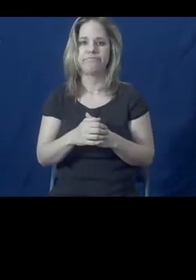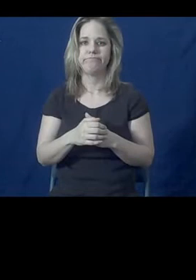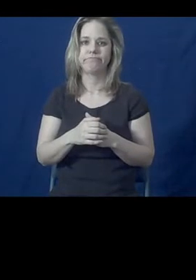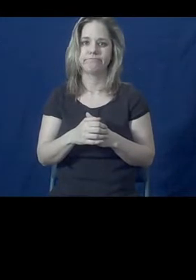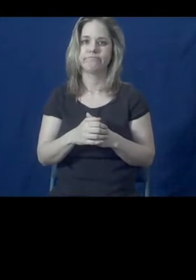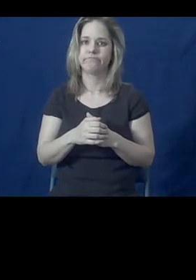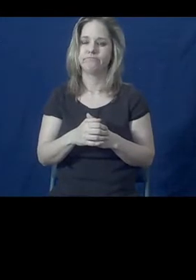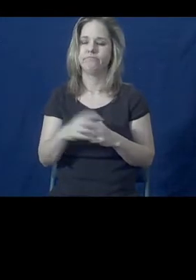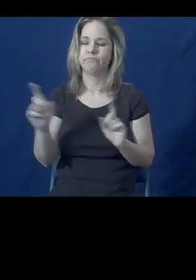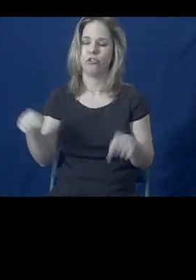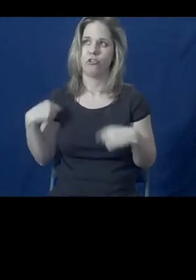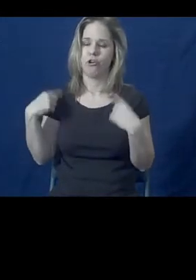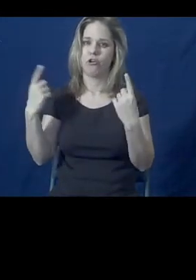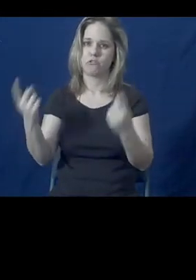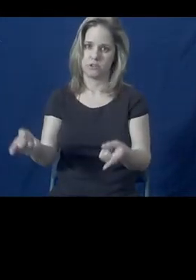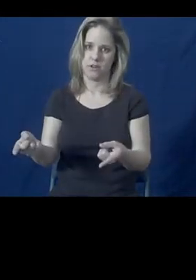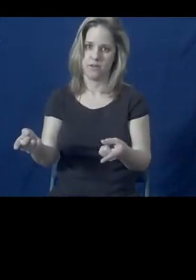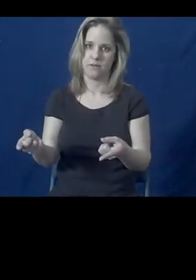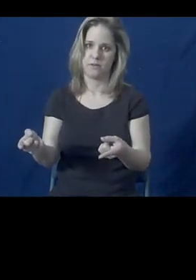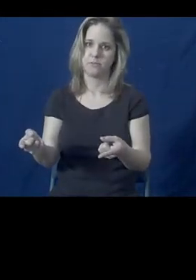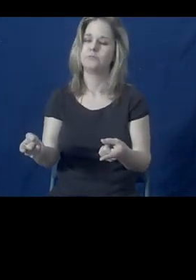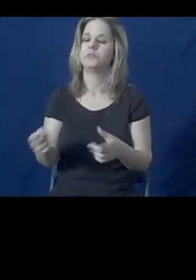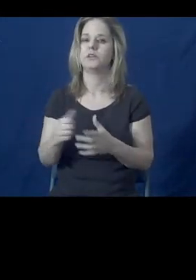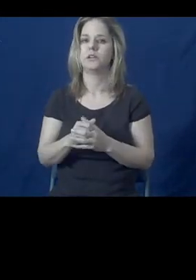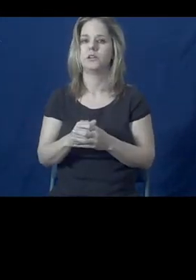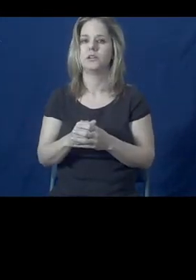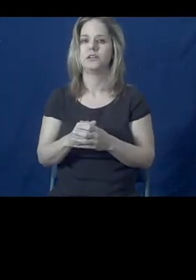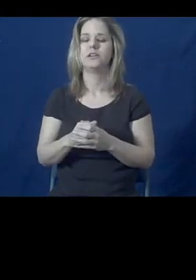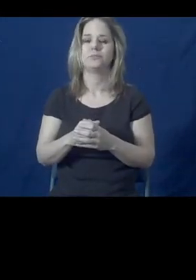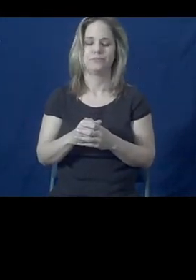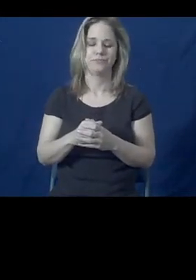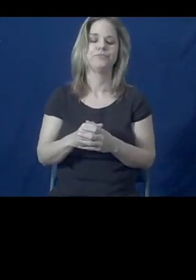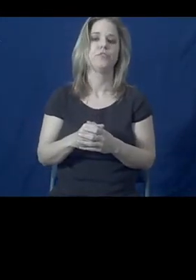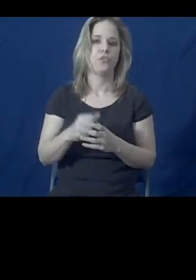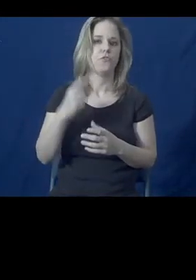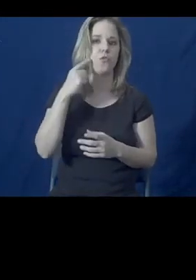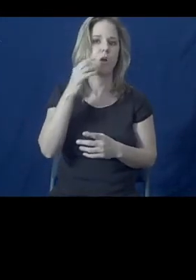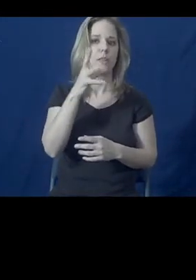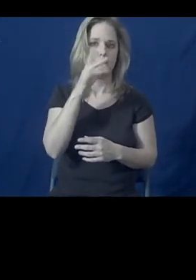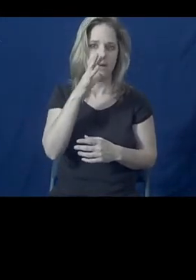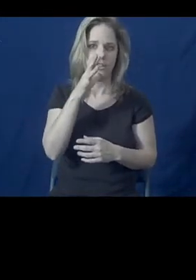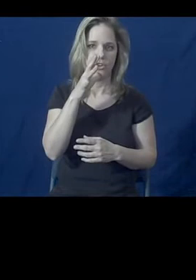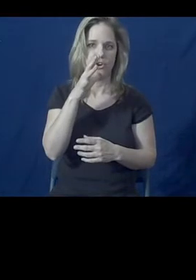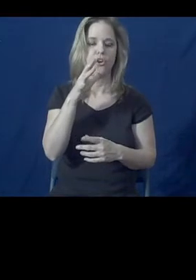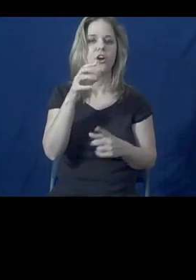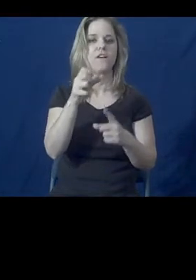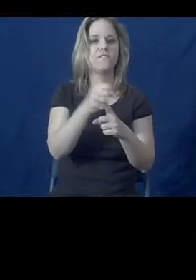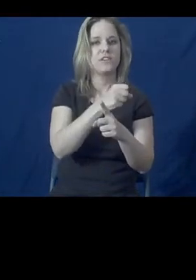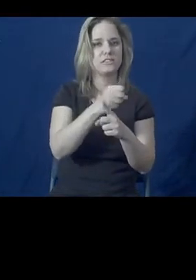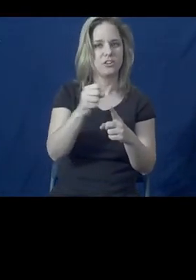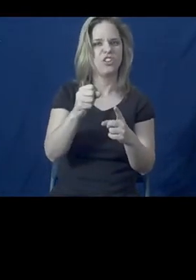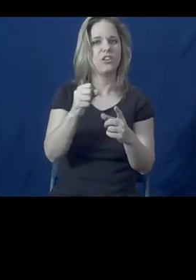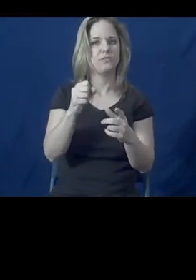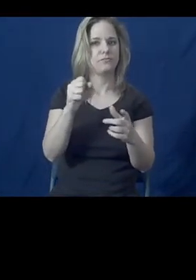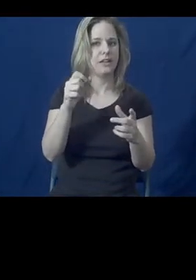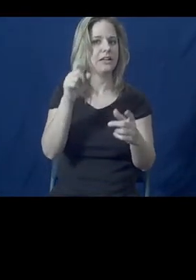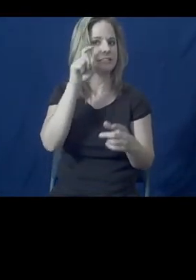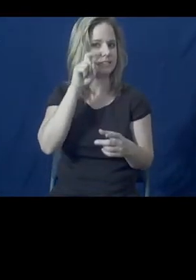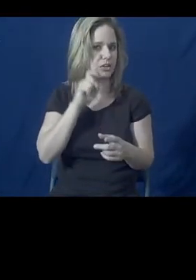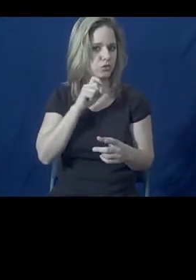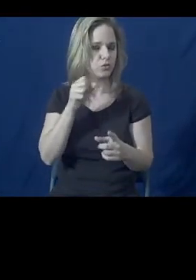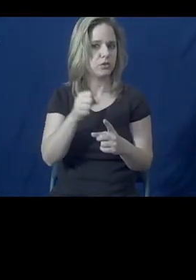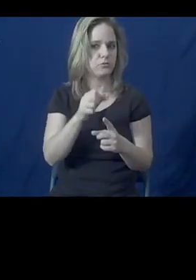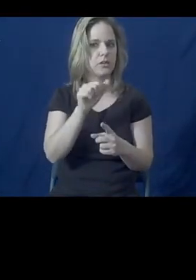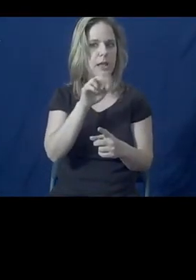long history of abuse. There had been a history of both physical and sexual abuse abuse of the client and physical abuse of the son